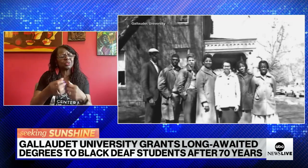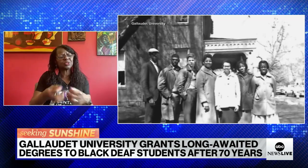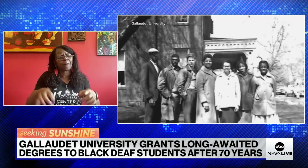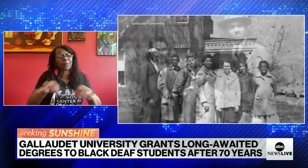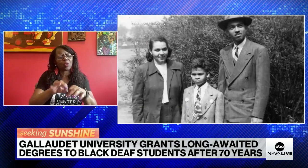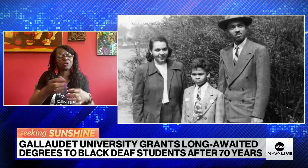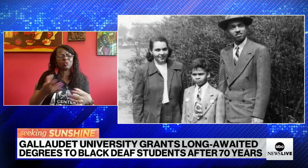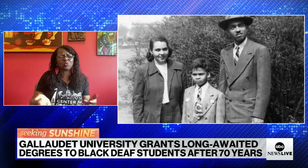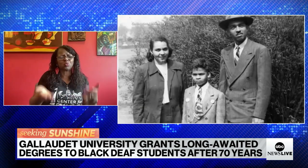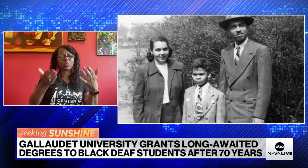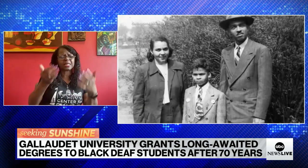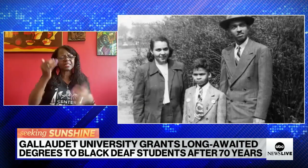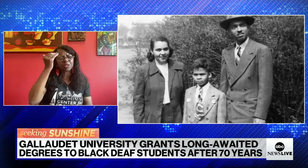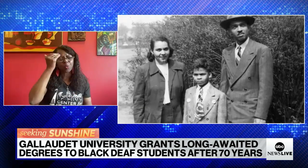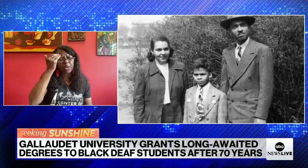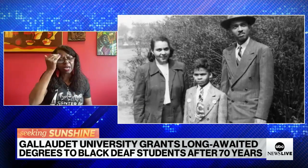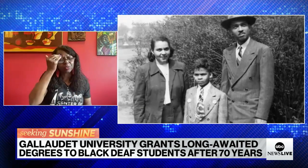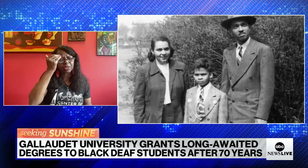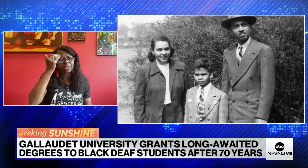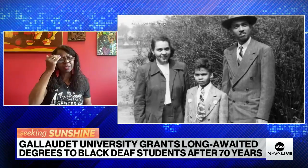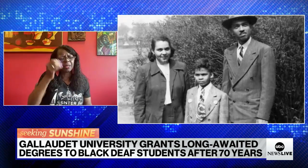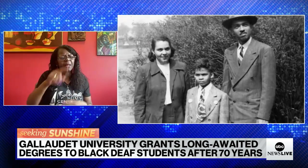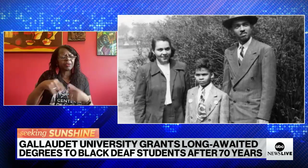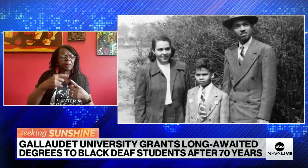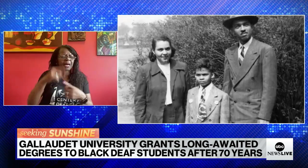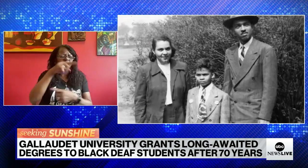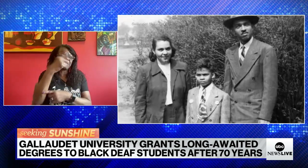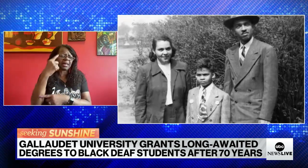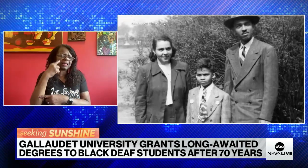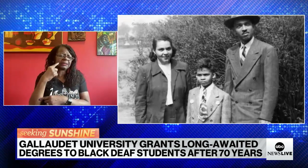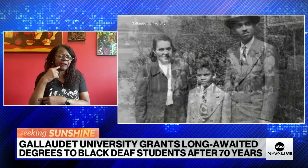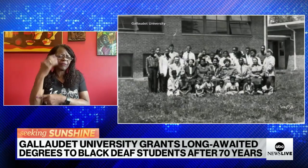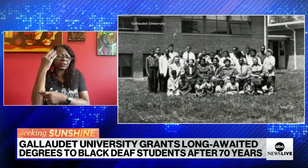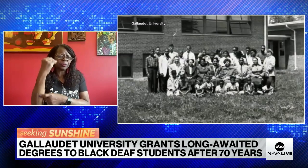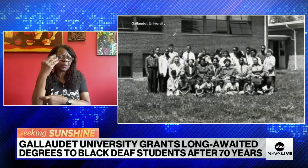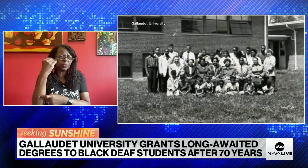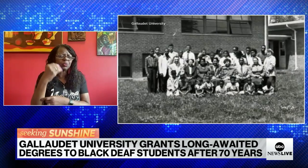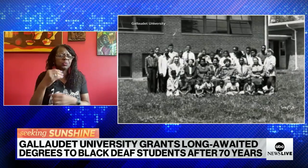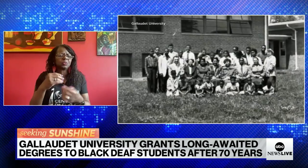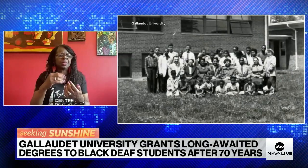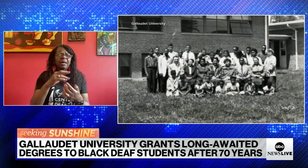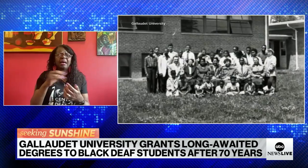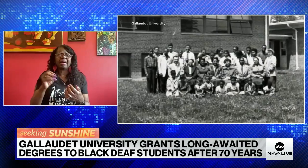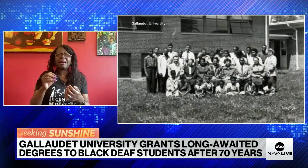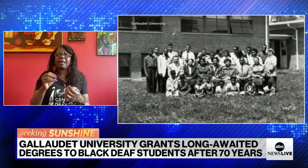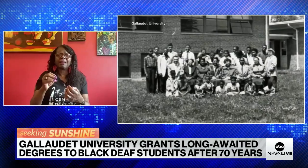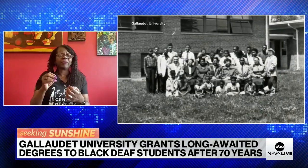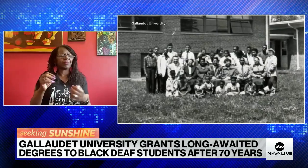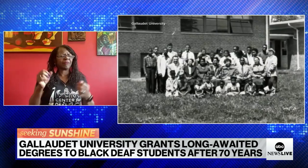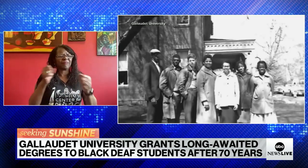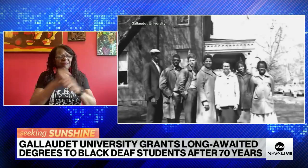determined to make sure that that happens, as well as increasing awareness of the Black Deaf experience.